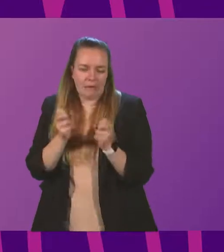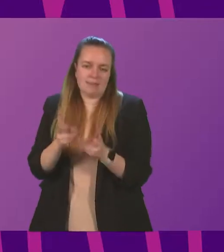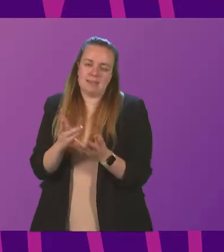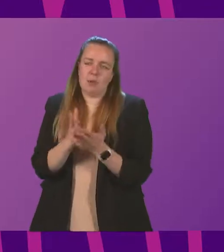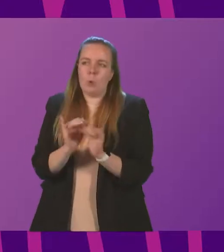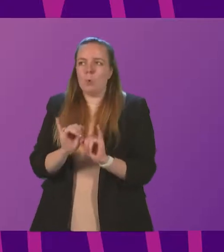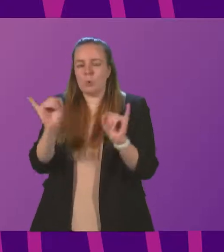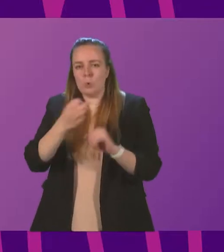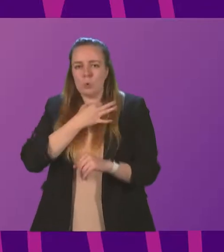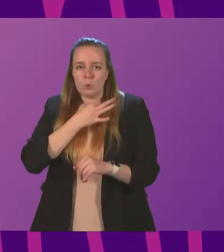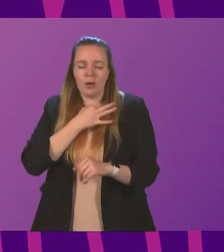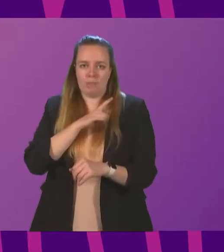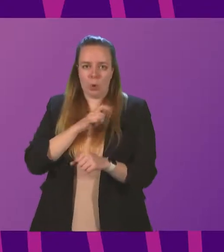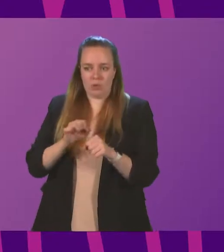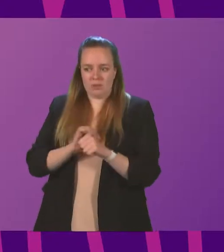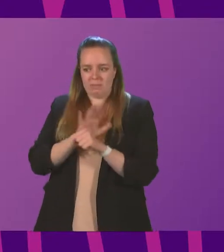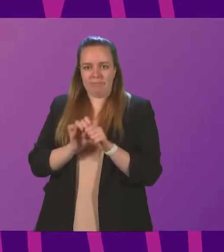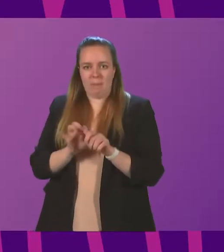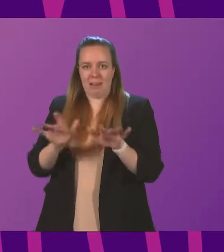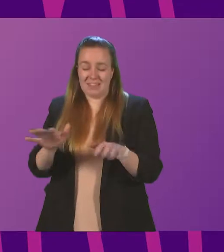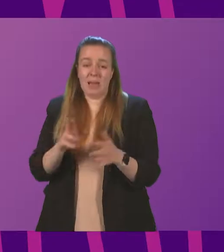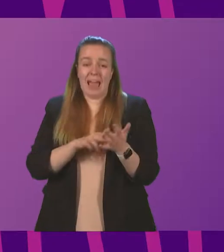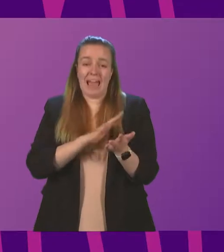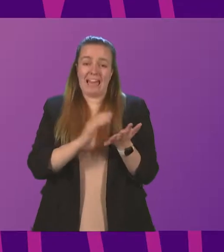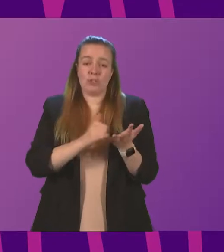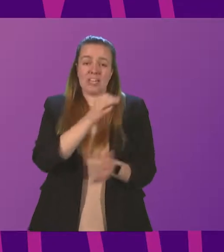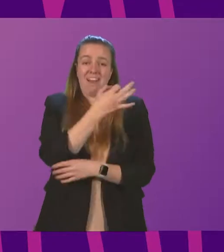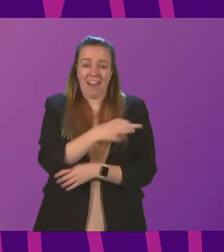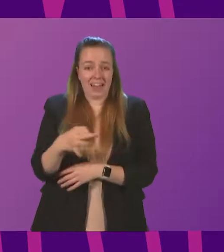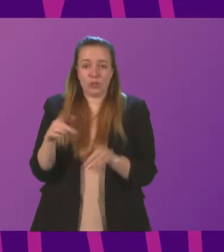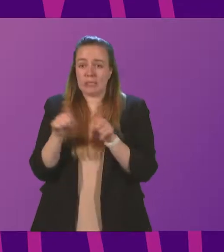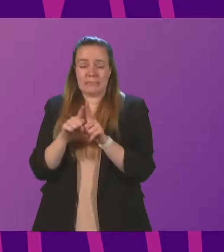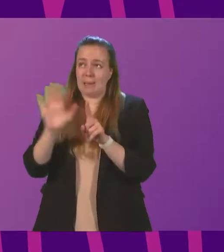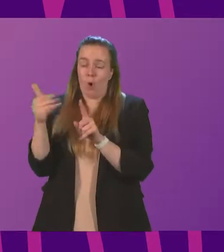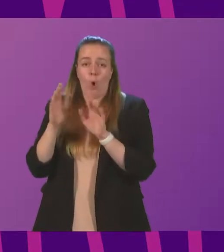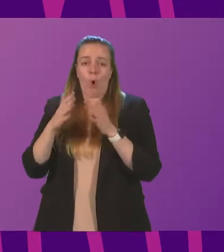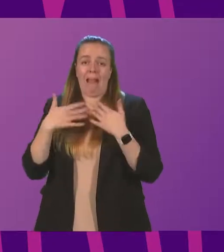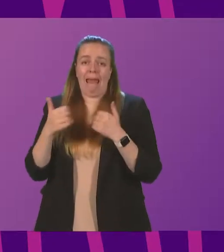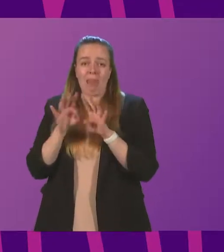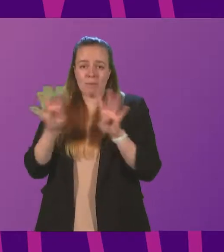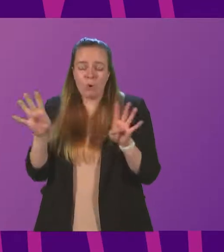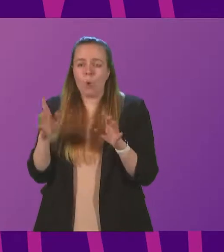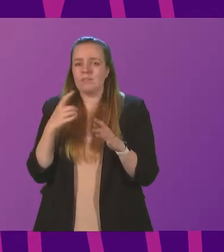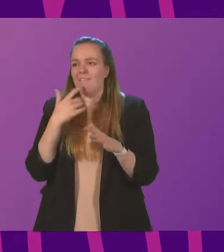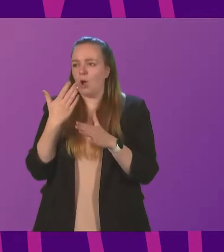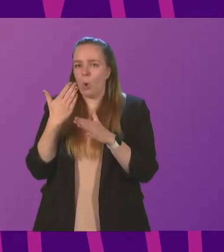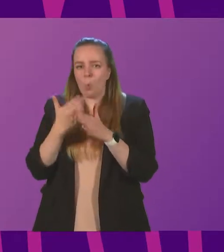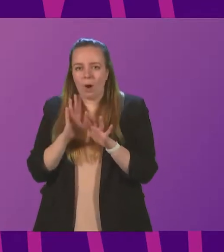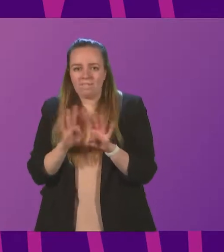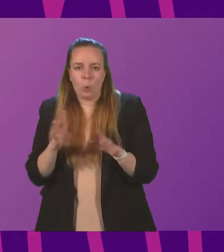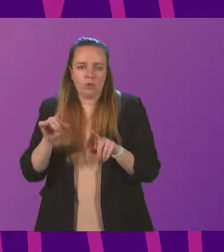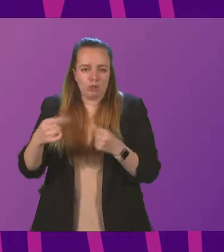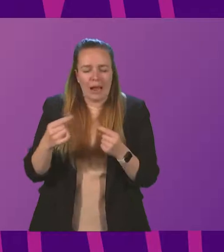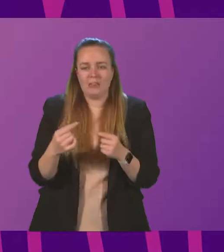due to the pandemic. NHS Lanarkshire, like all health boards, is experiencing significant issues, including workforce challenges and high levels